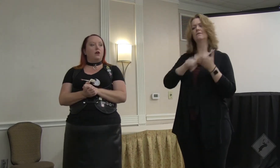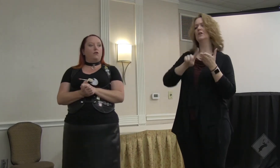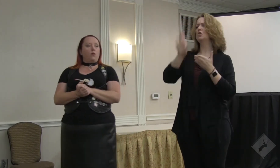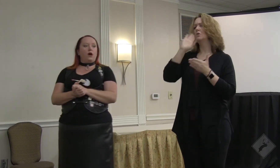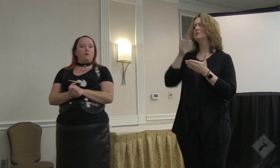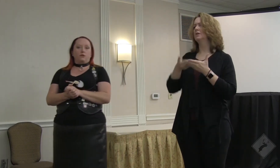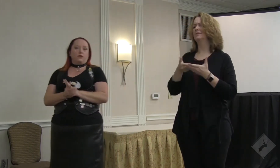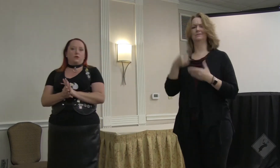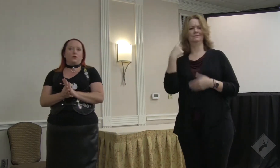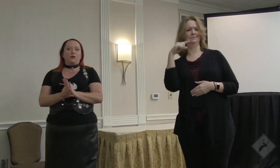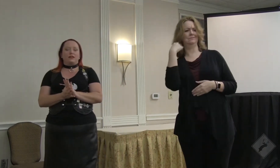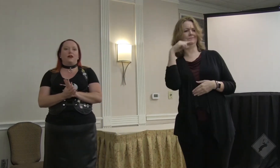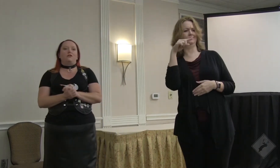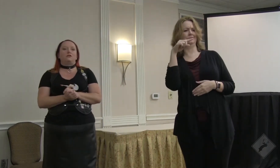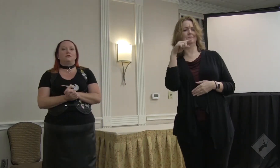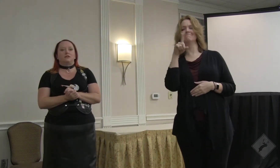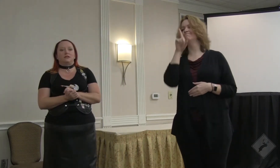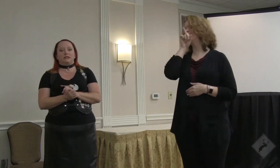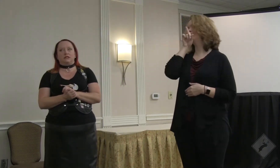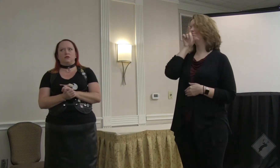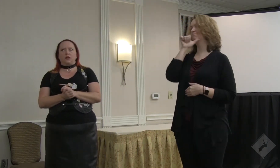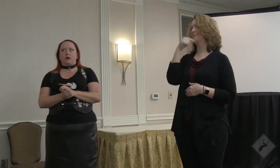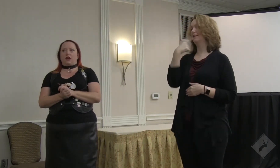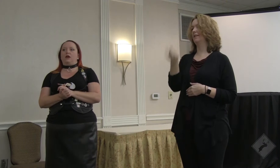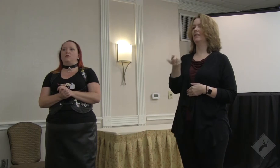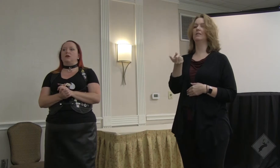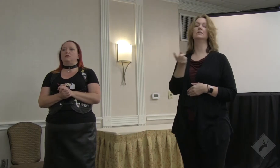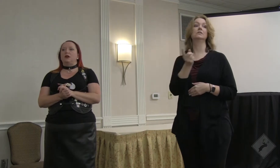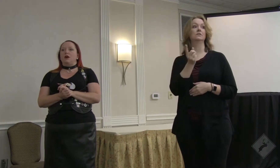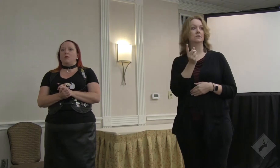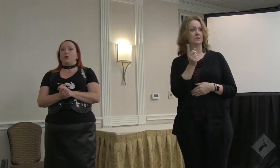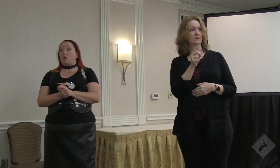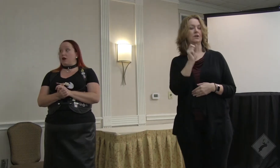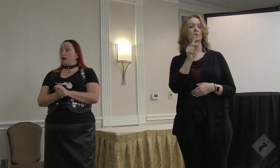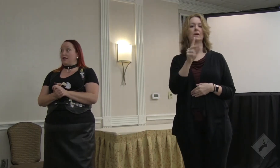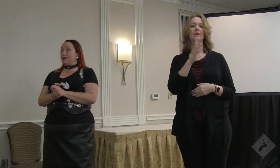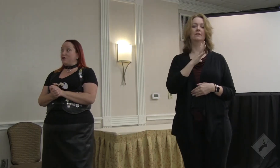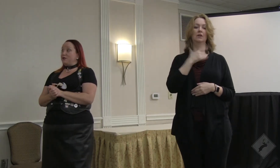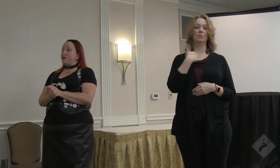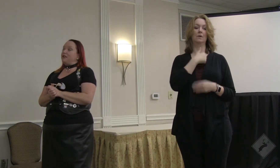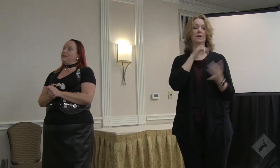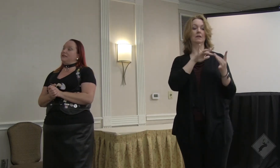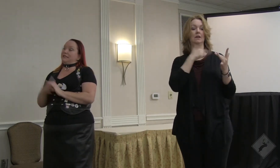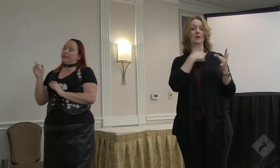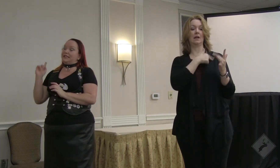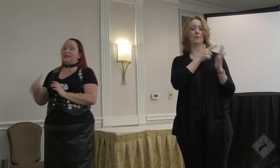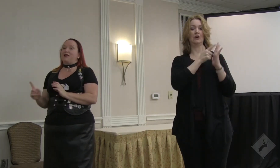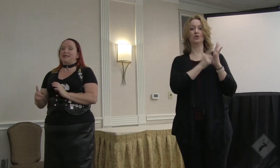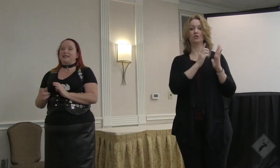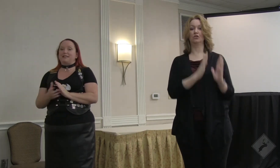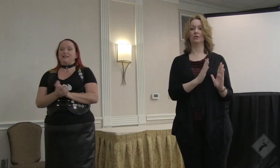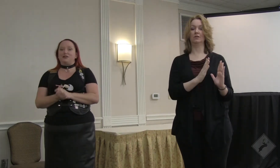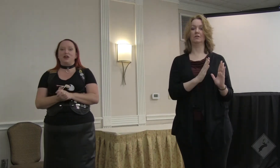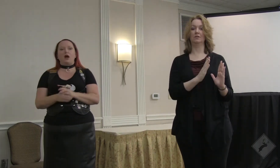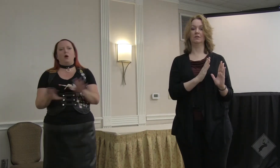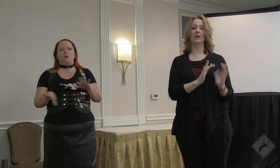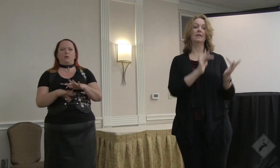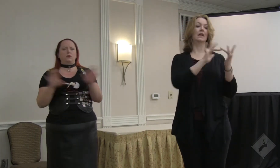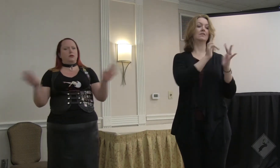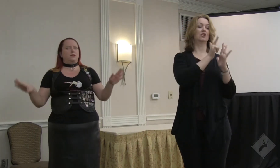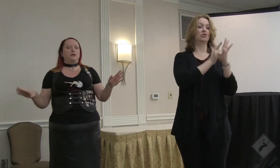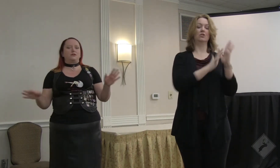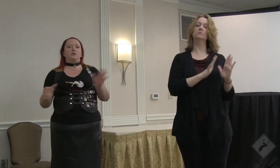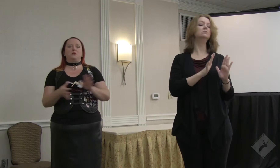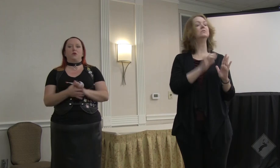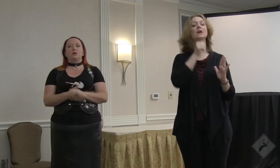son. For what? Well, they weren't going to tell. Yeah. So I'm like, okay, well, we're going to contact our attorney. And the second that they contacted the attorney, oh,